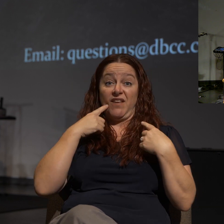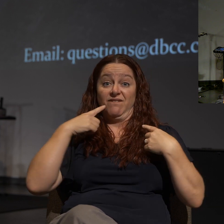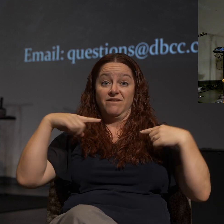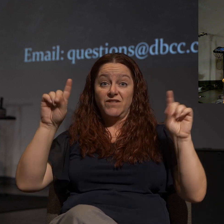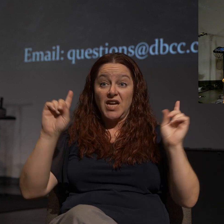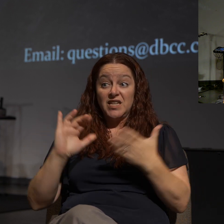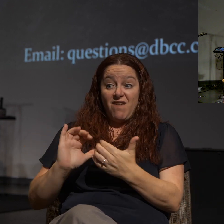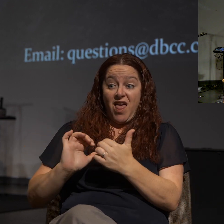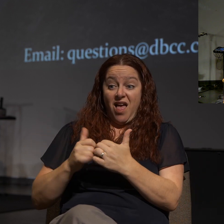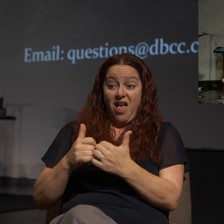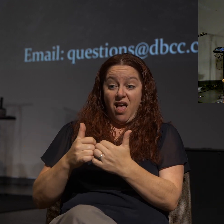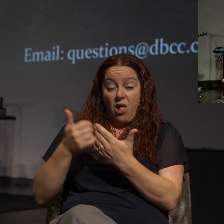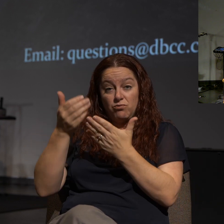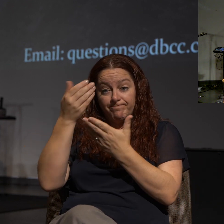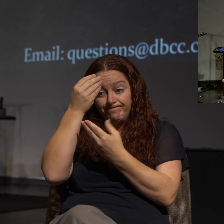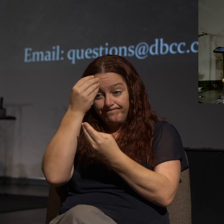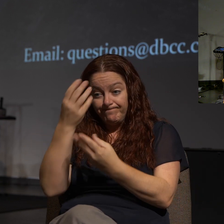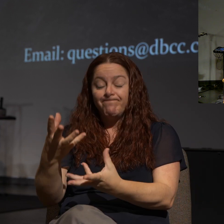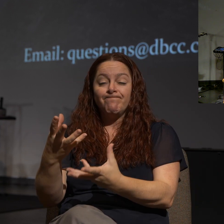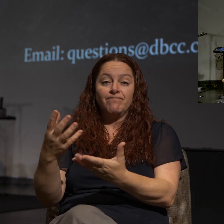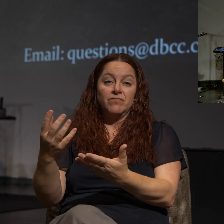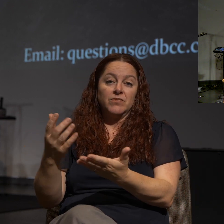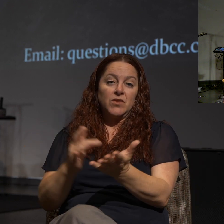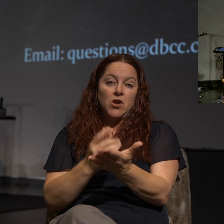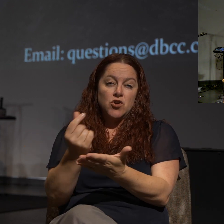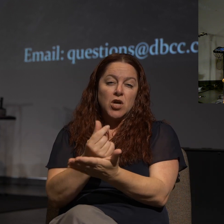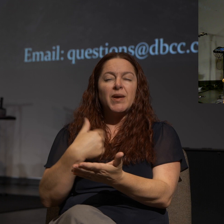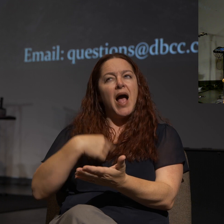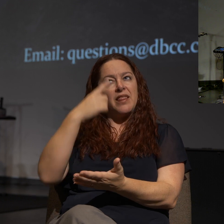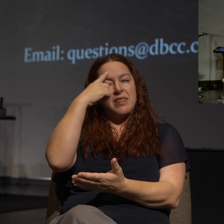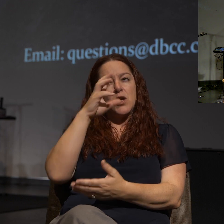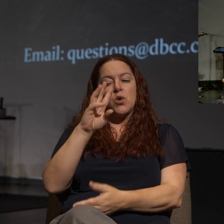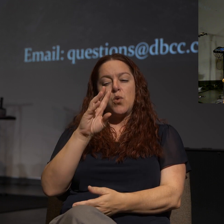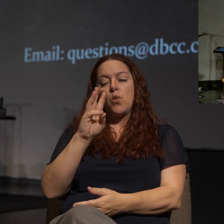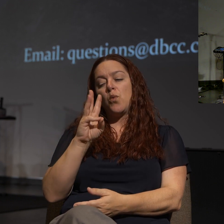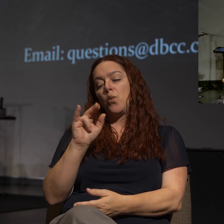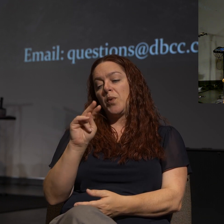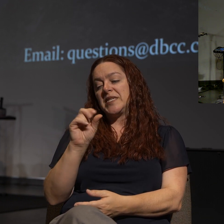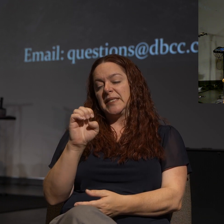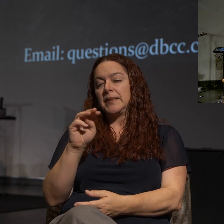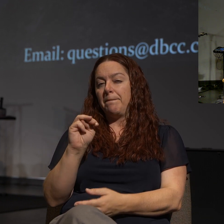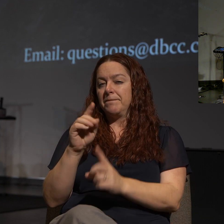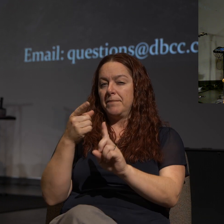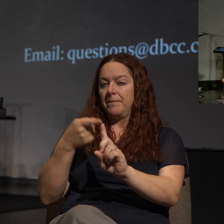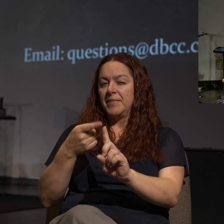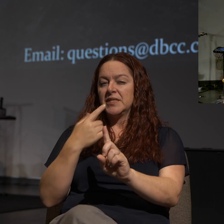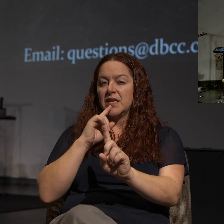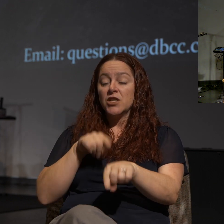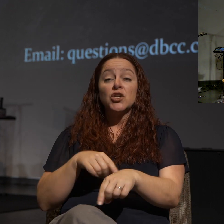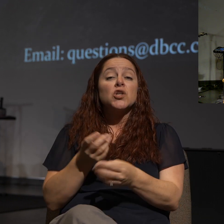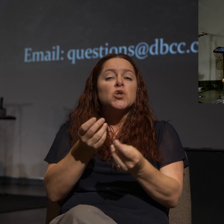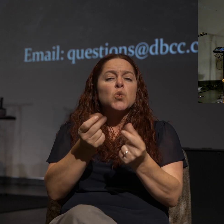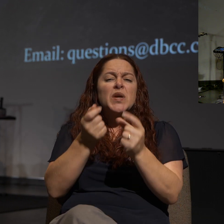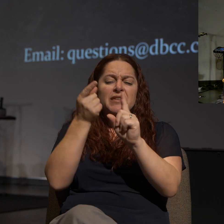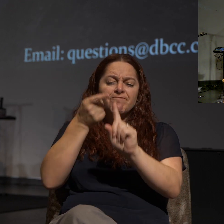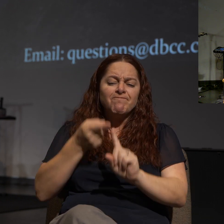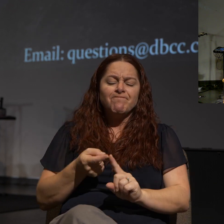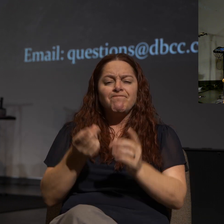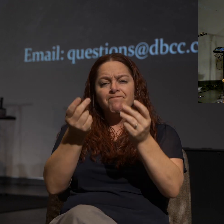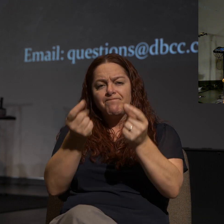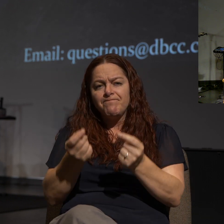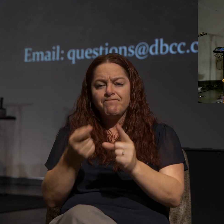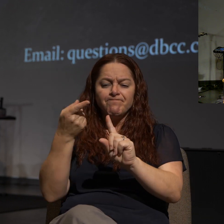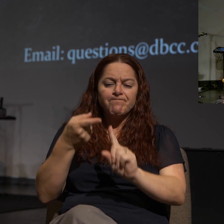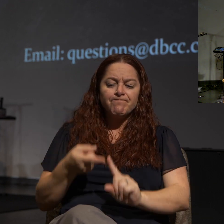the gospel. And I think winsomeness is the answer. So, just some quick pointers, some quick little tips, just some ways to think about